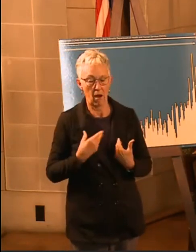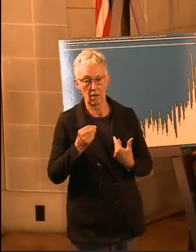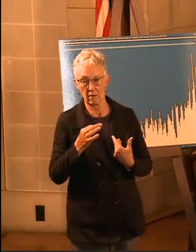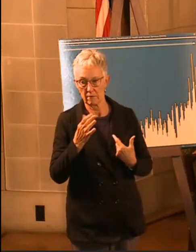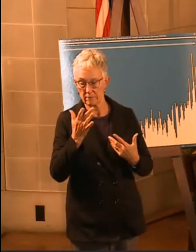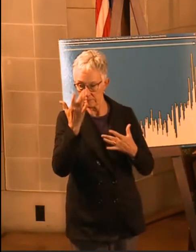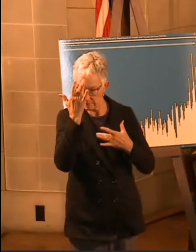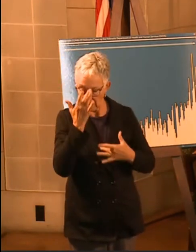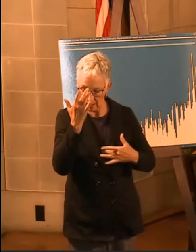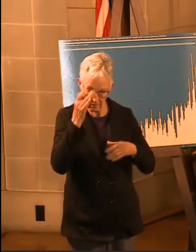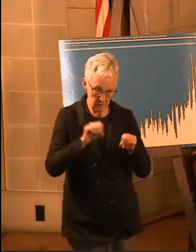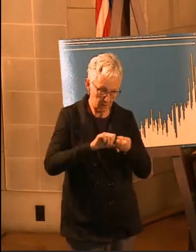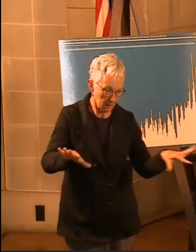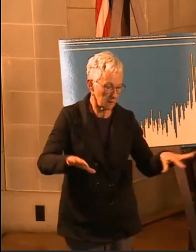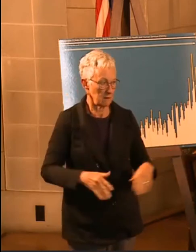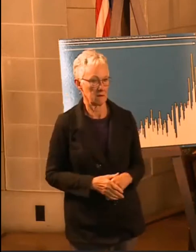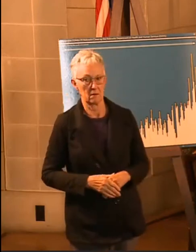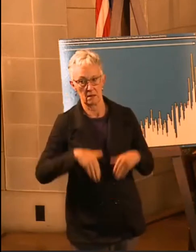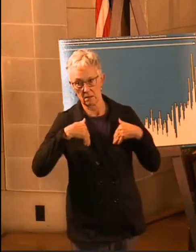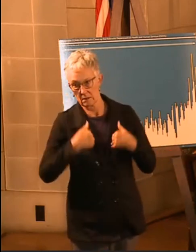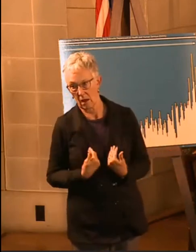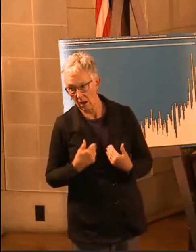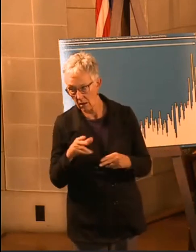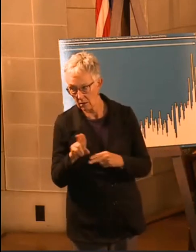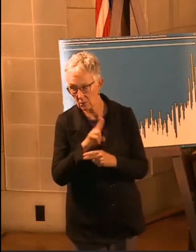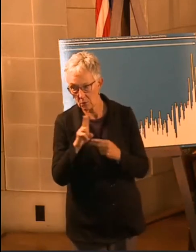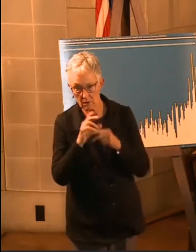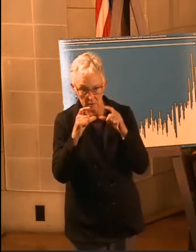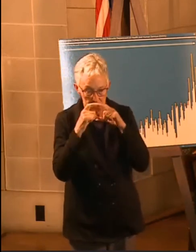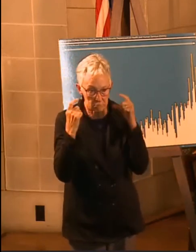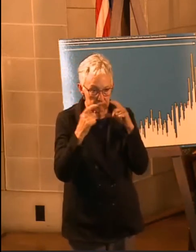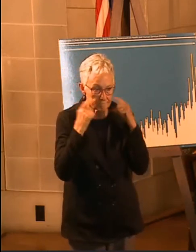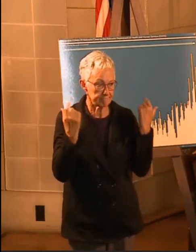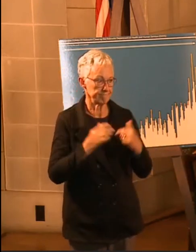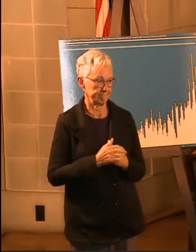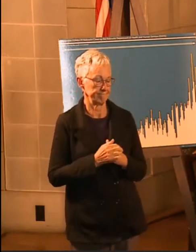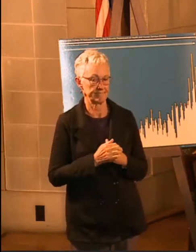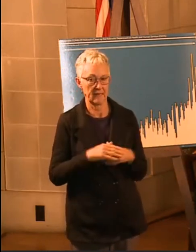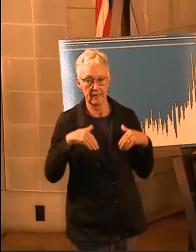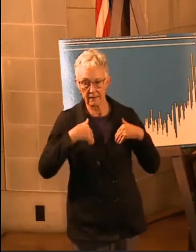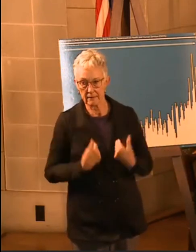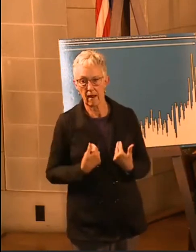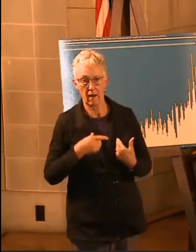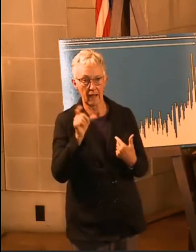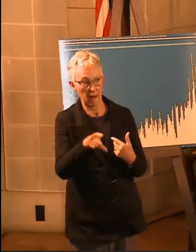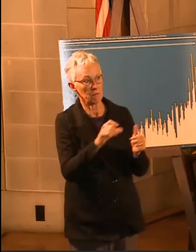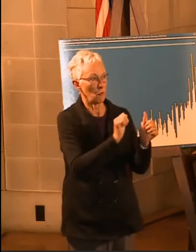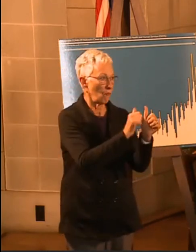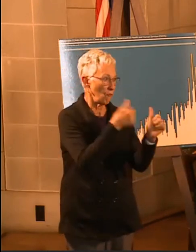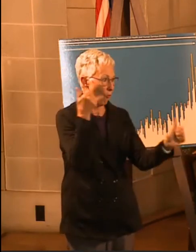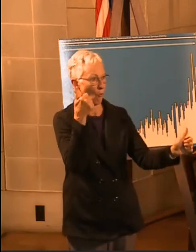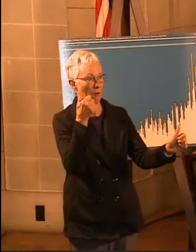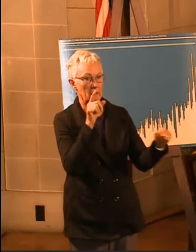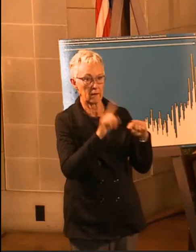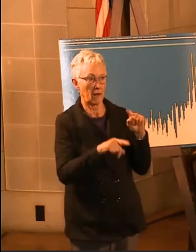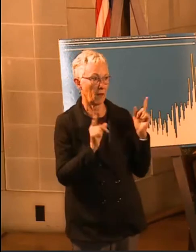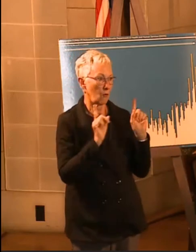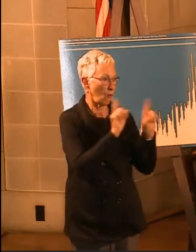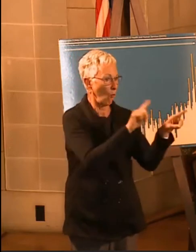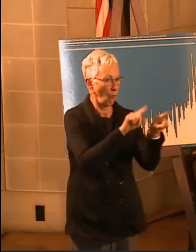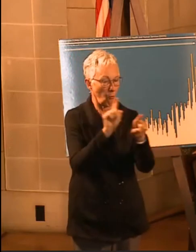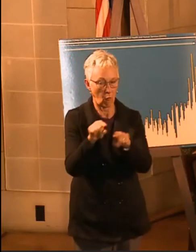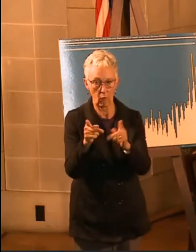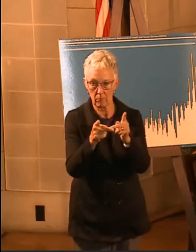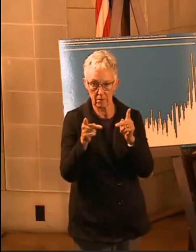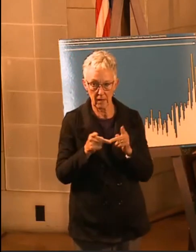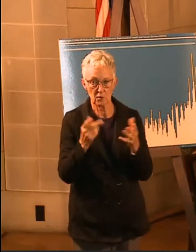wearing masks, avoiding, you know, large crowds. They want to be with people. They want to be with family. But